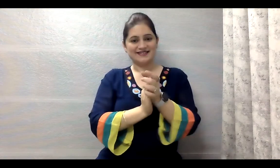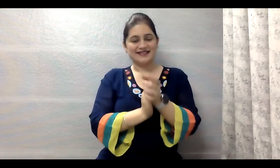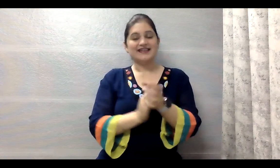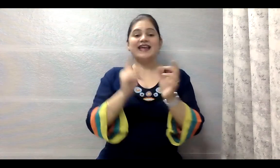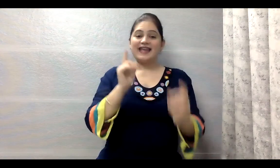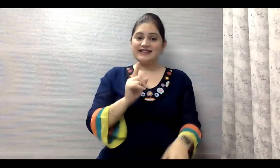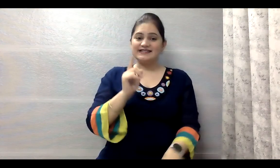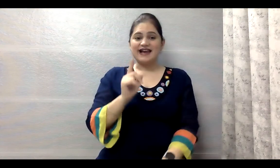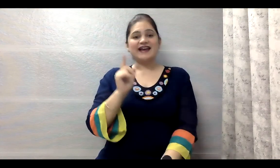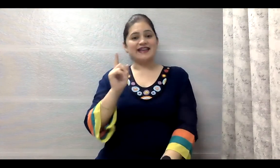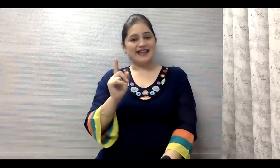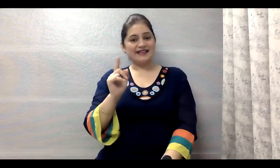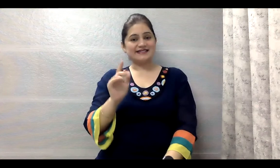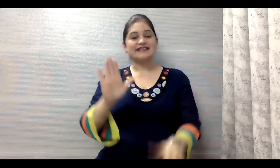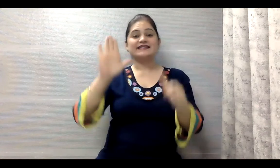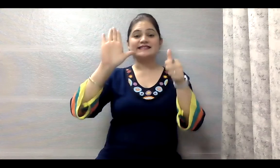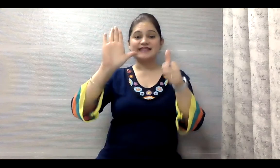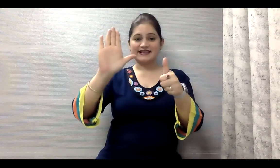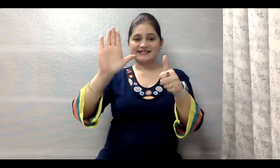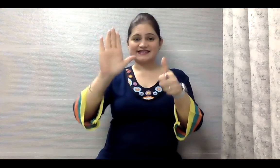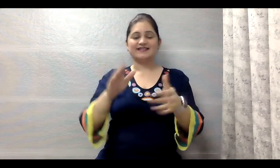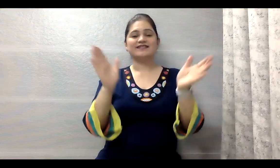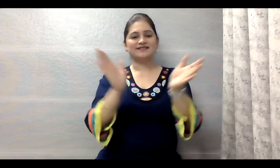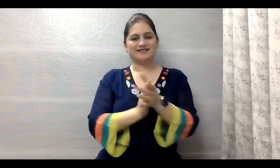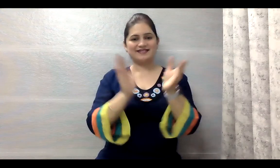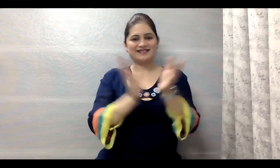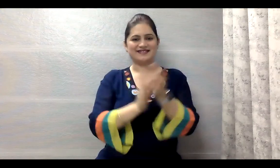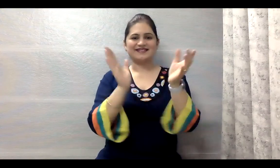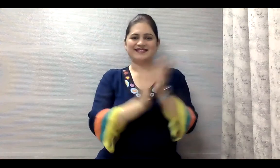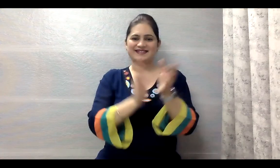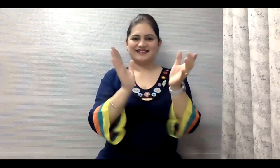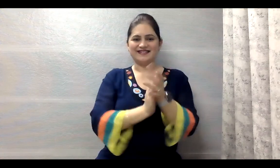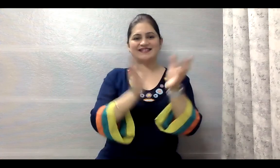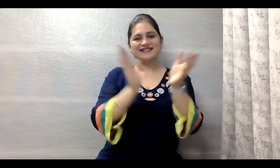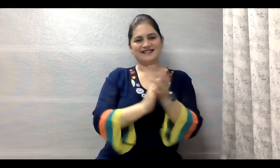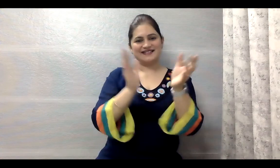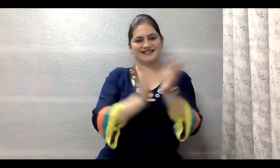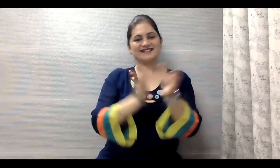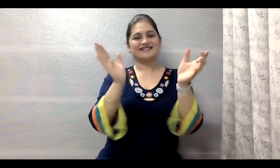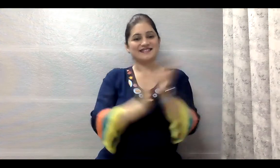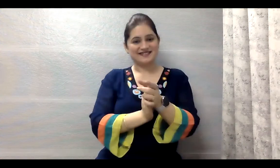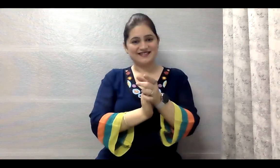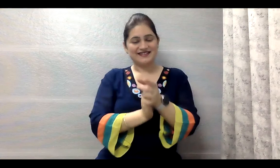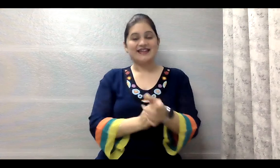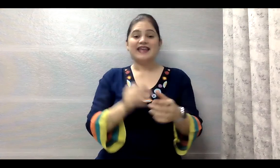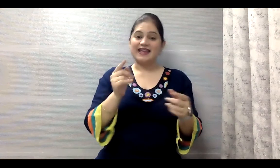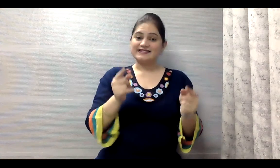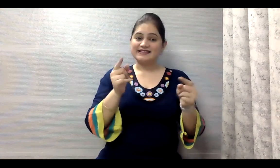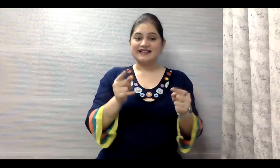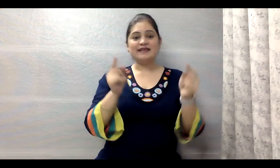S-I-X-6, S-E